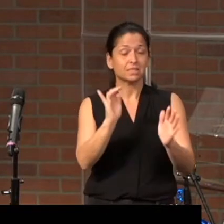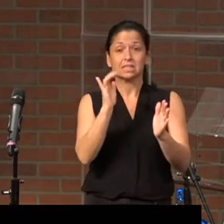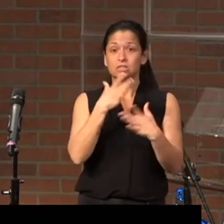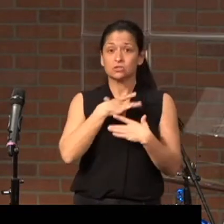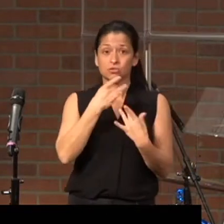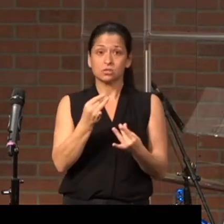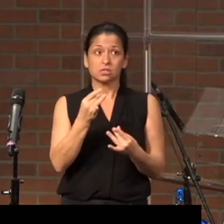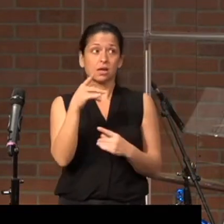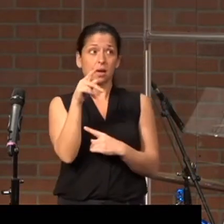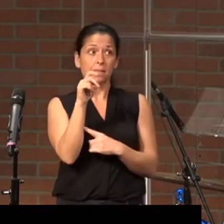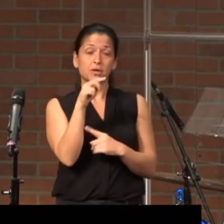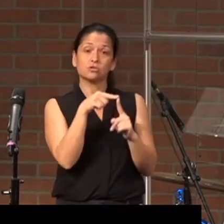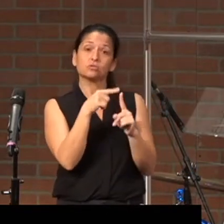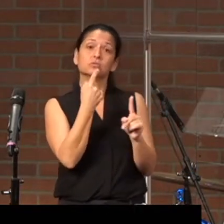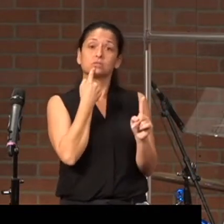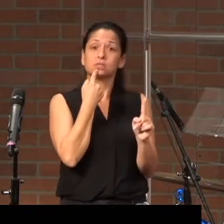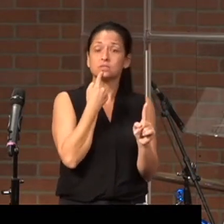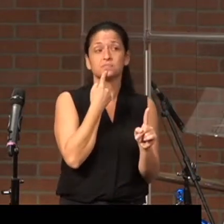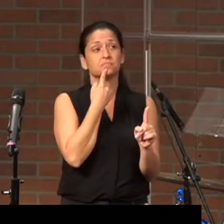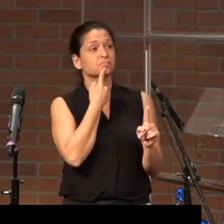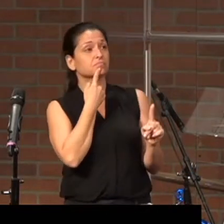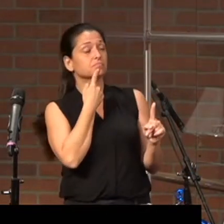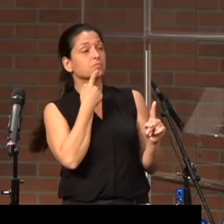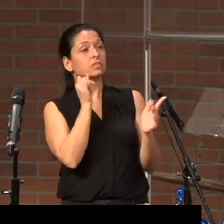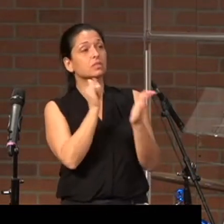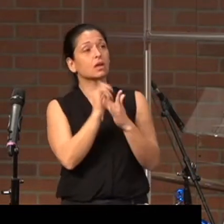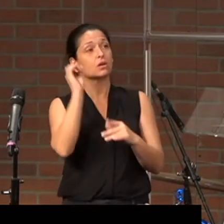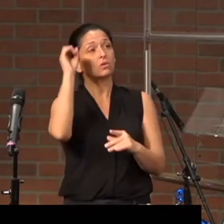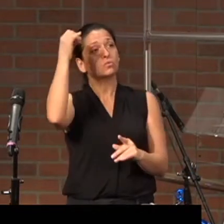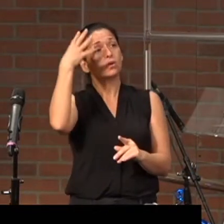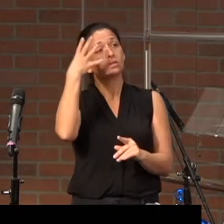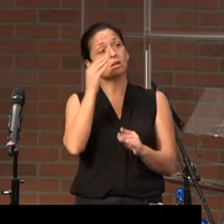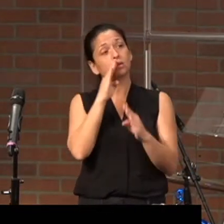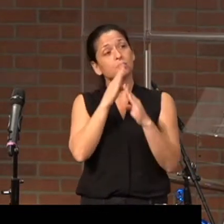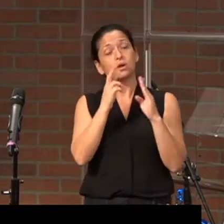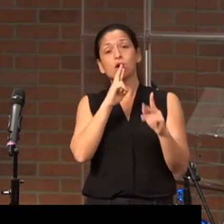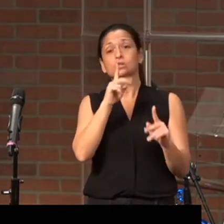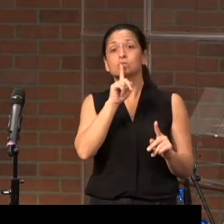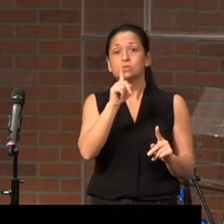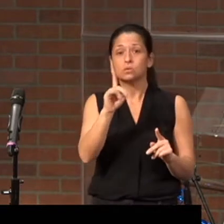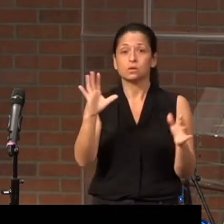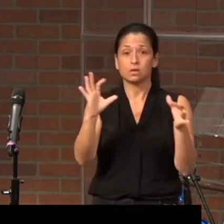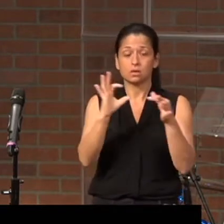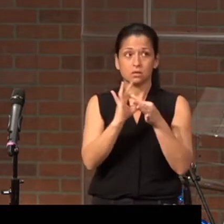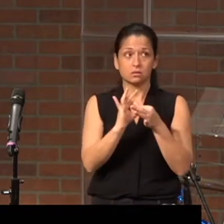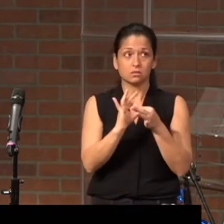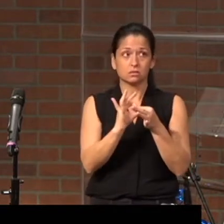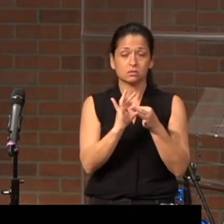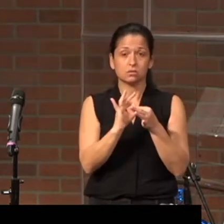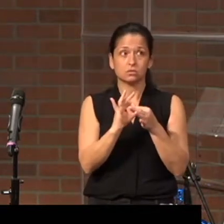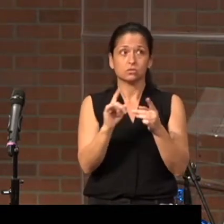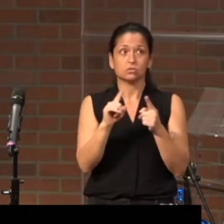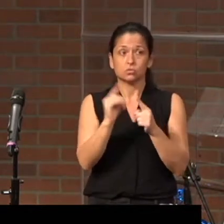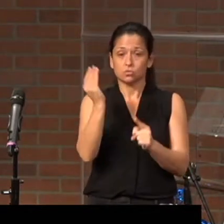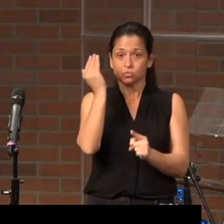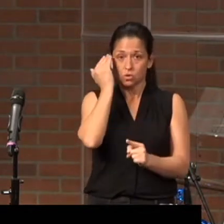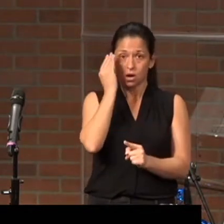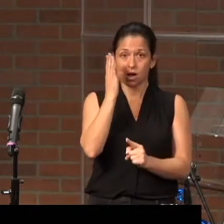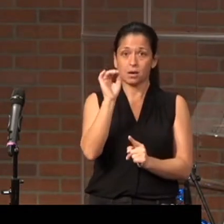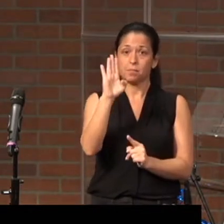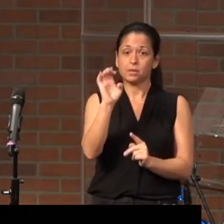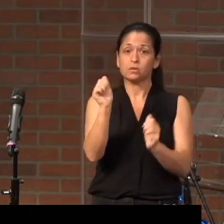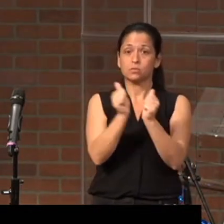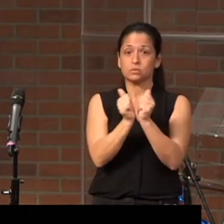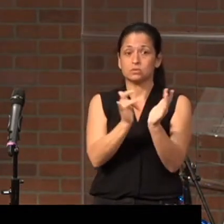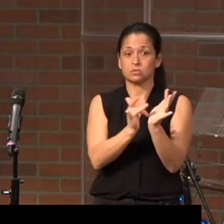seems to make the claim that grace and peace are so connected to knowing and being